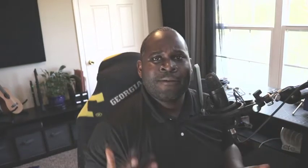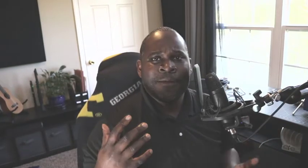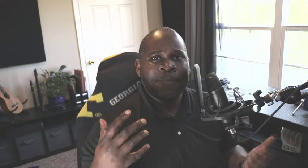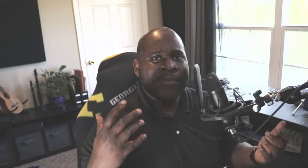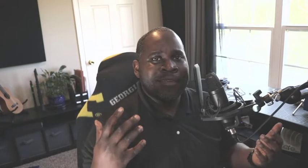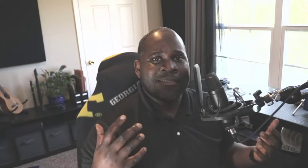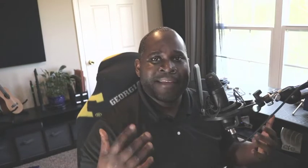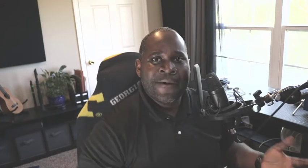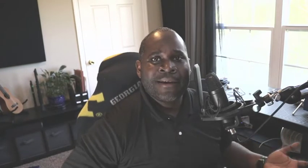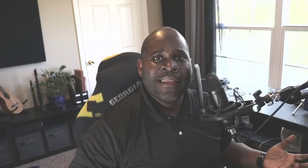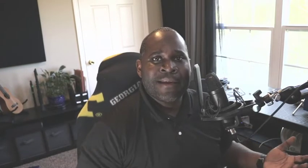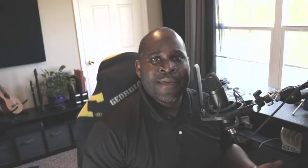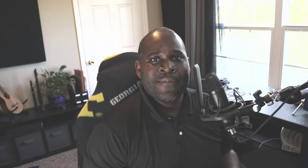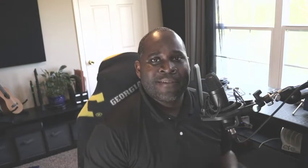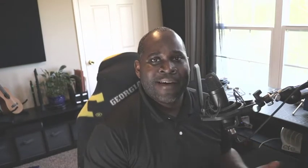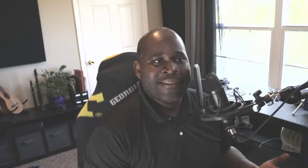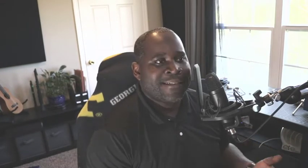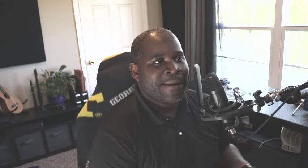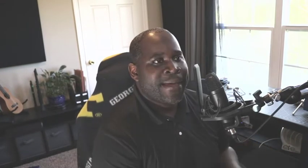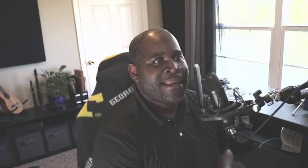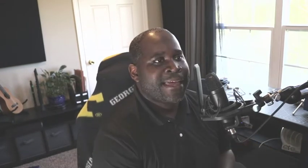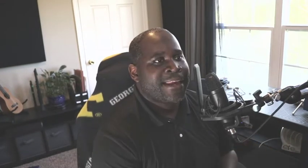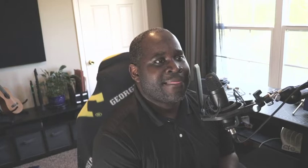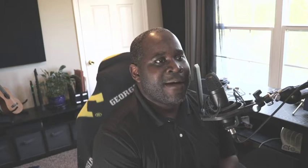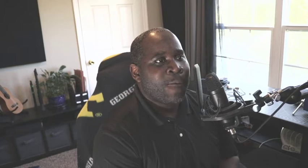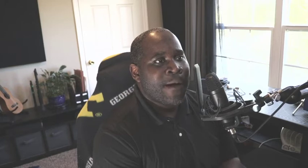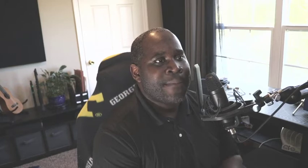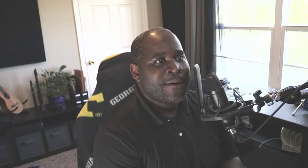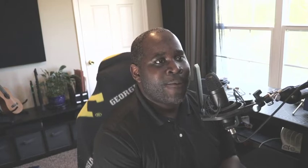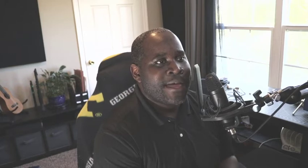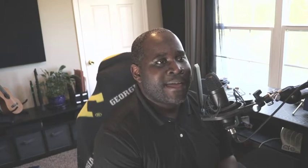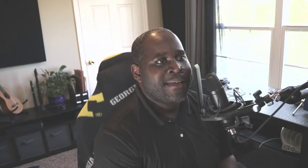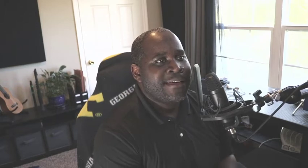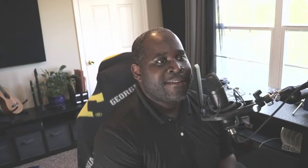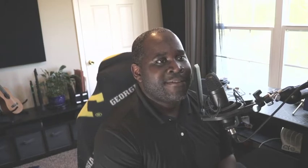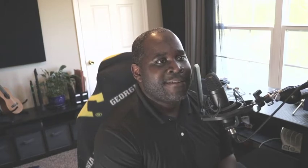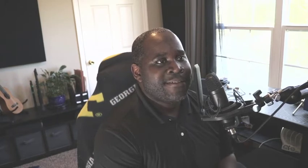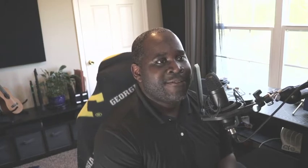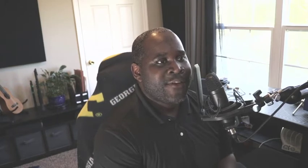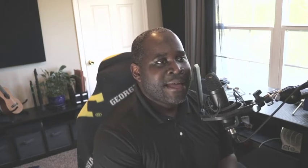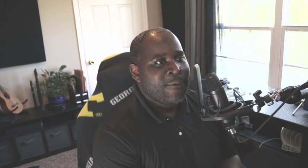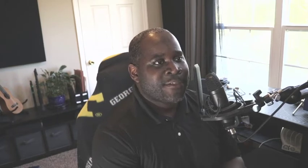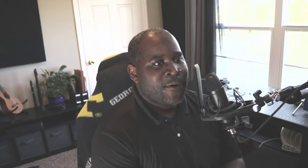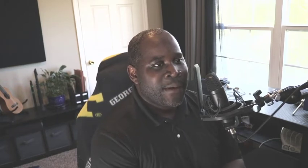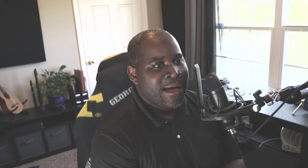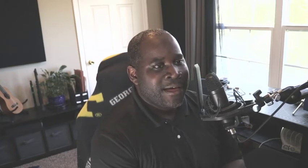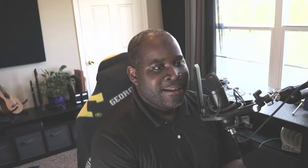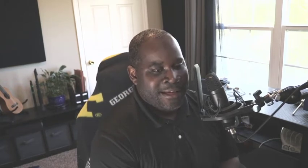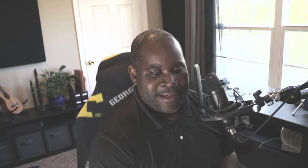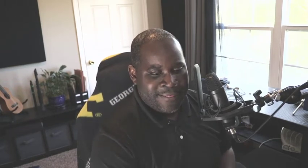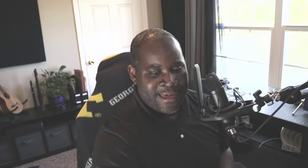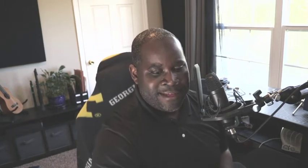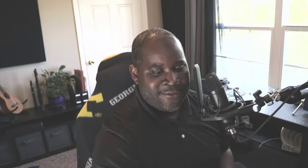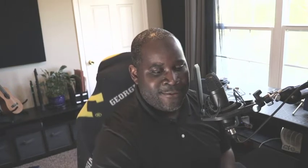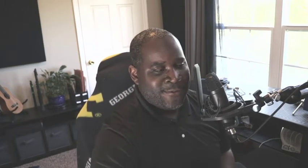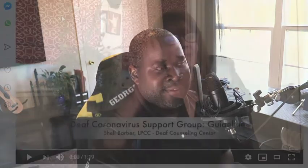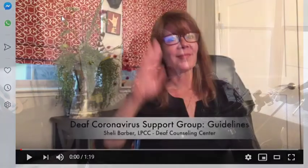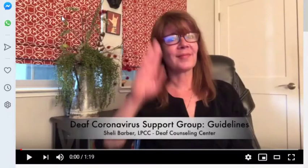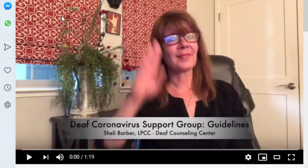it's scaring a lot of people it's causing a lot of panic and I thought what better way to check out what's going on then to see what